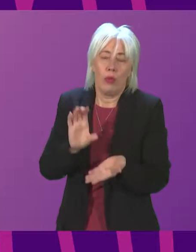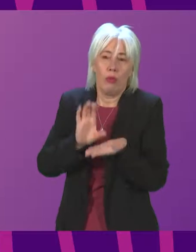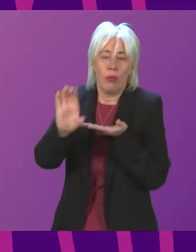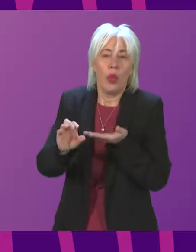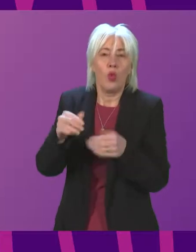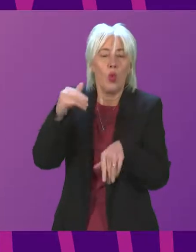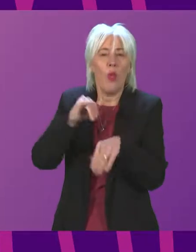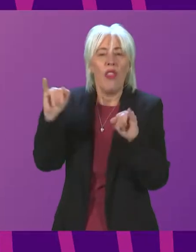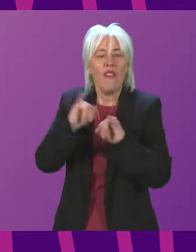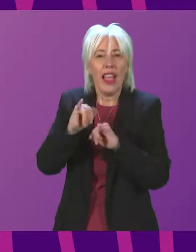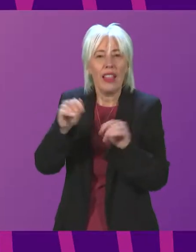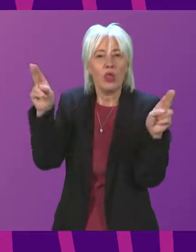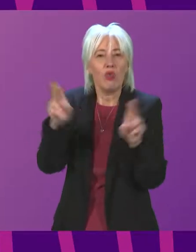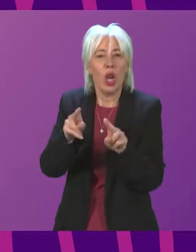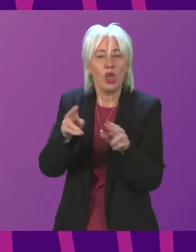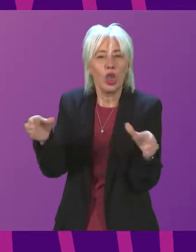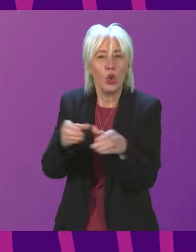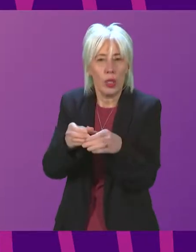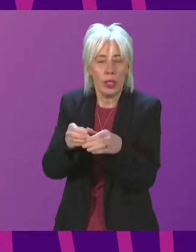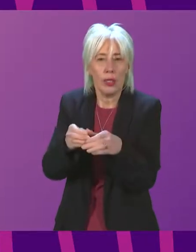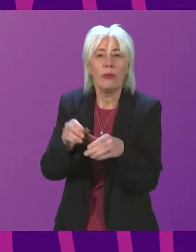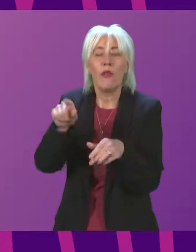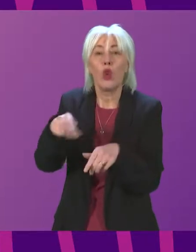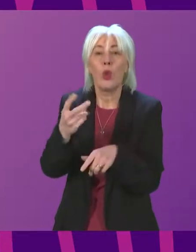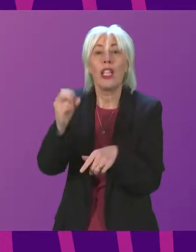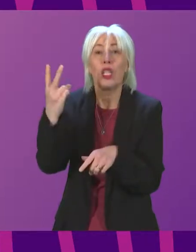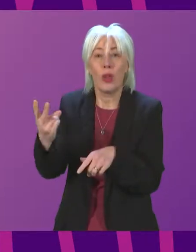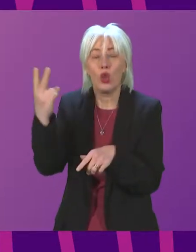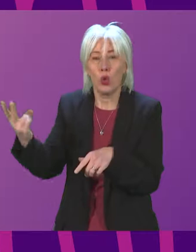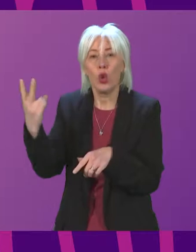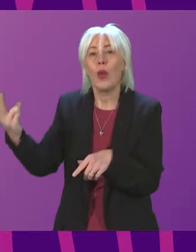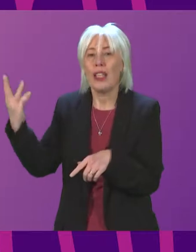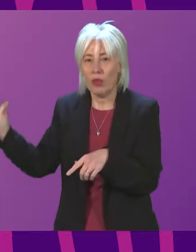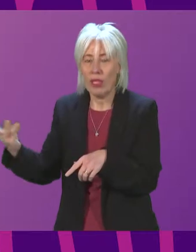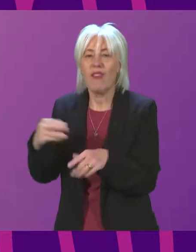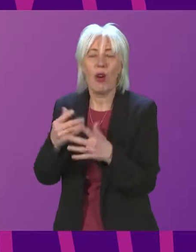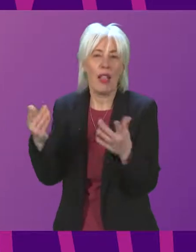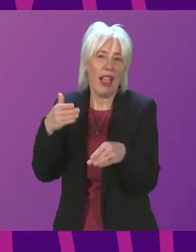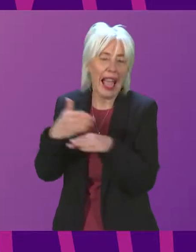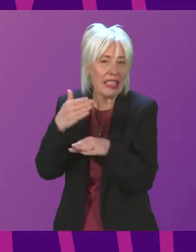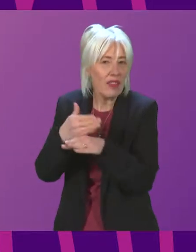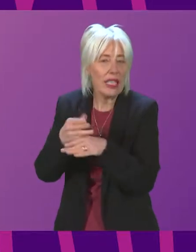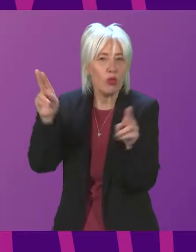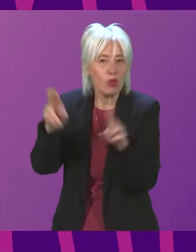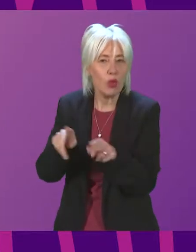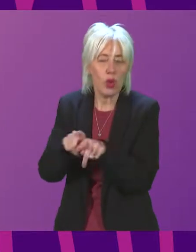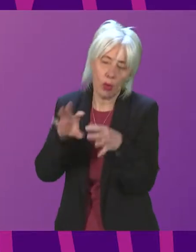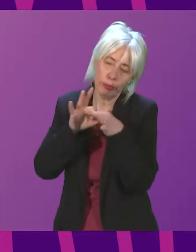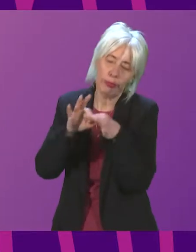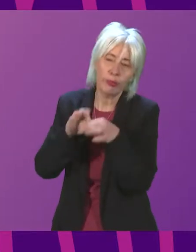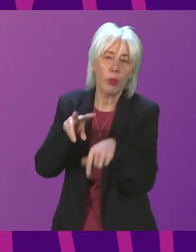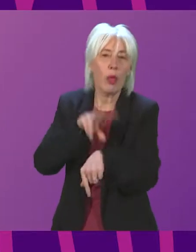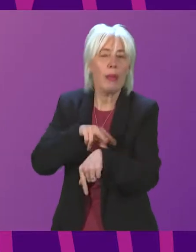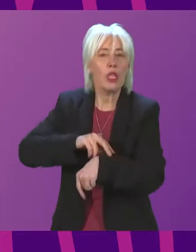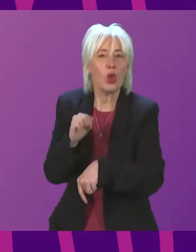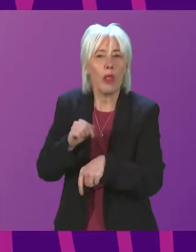Violence Reduction Unit in 2022-23 to support increased violence prevention activities. We also continue to work with Police Scotland and other partners